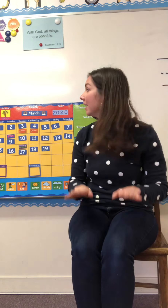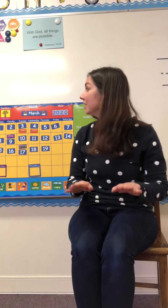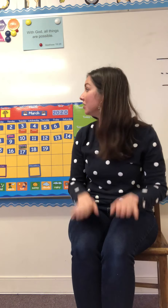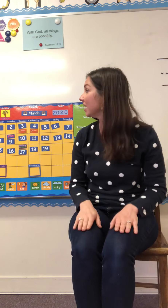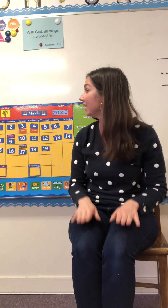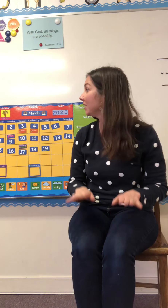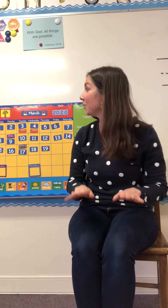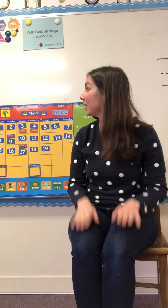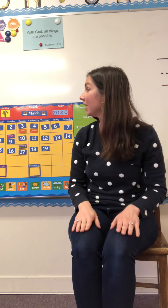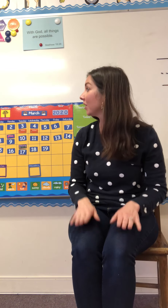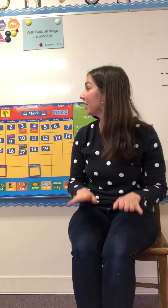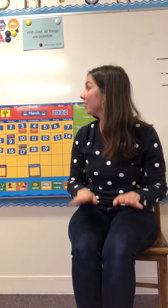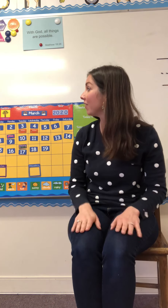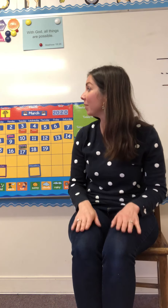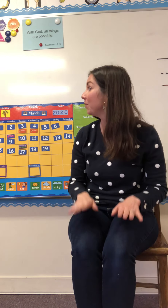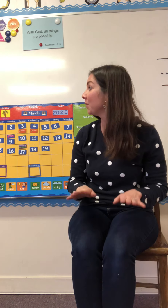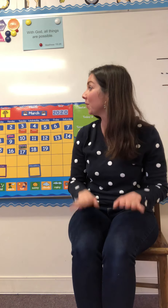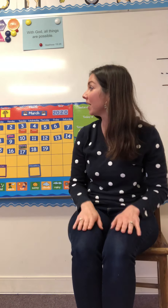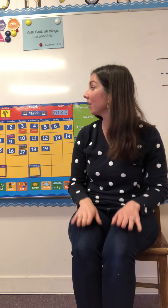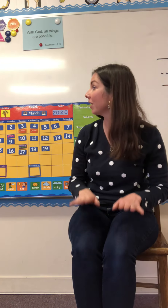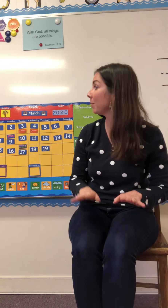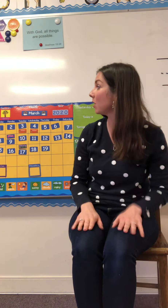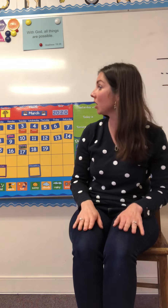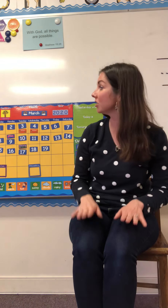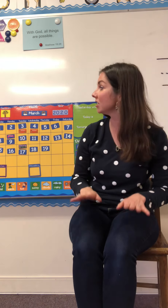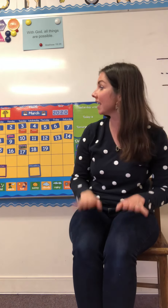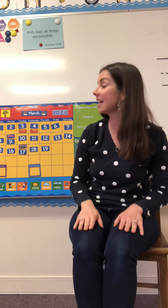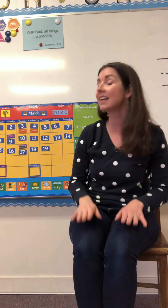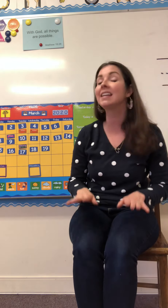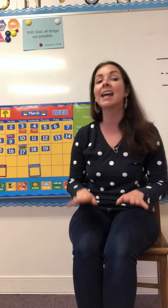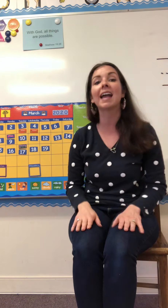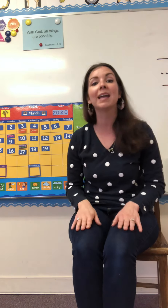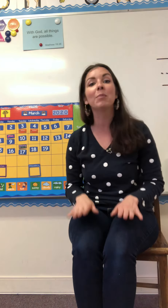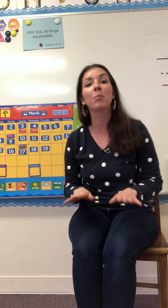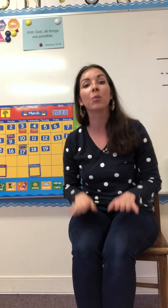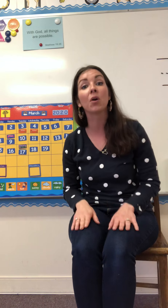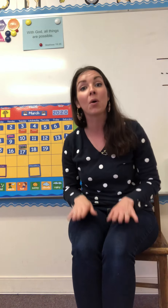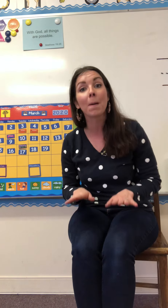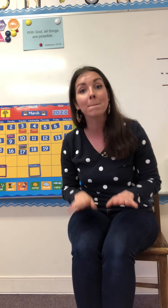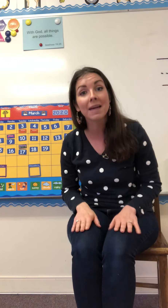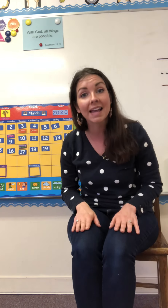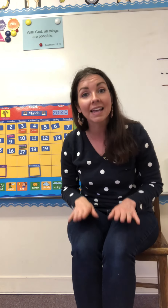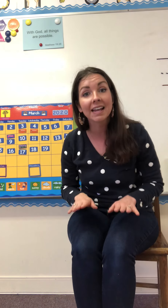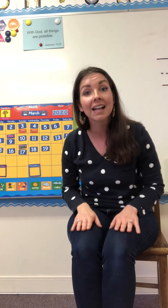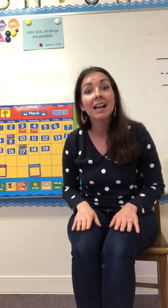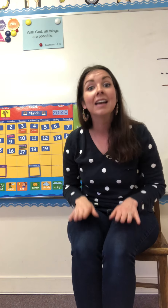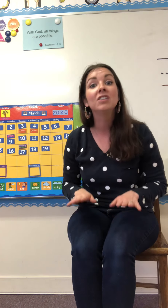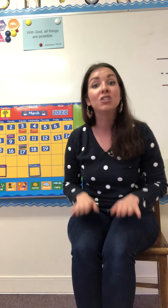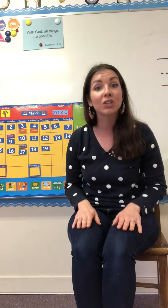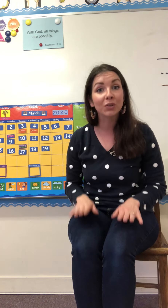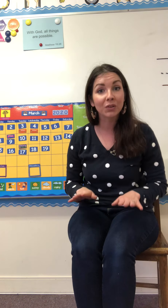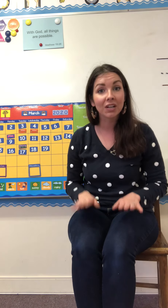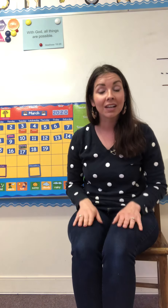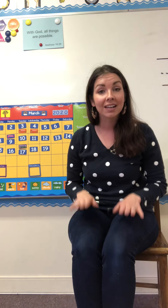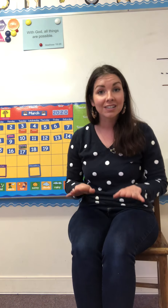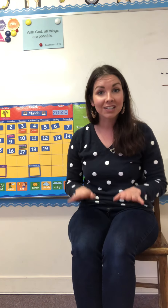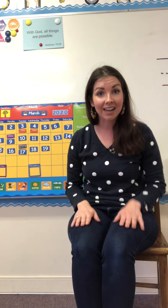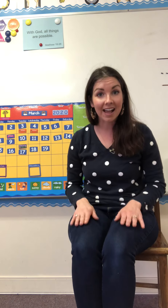January, February, March, and April, May, June, July,